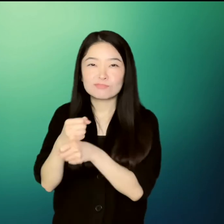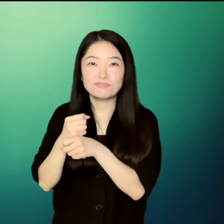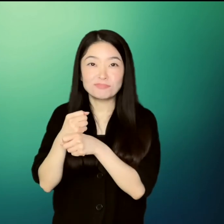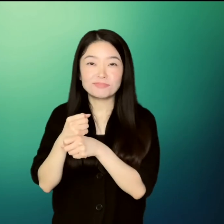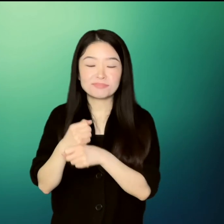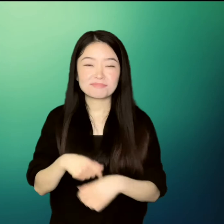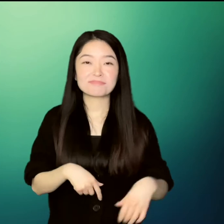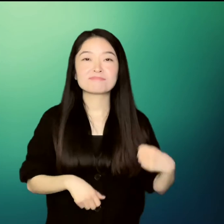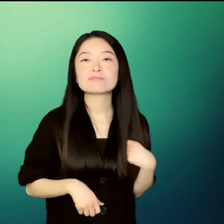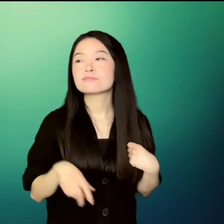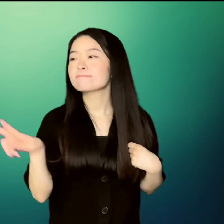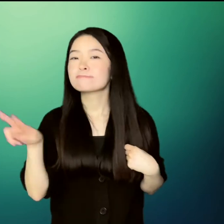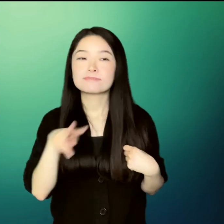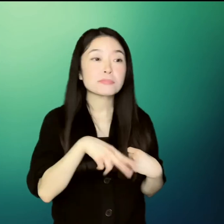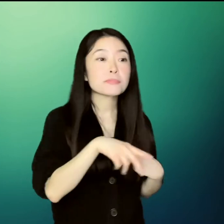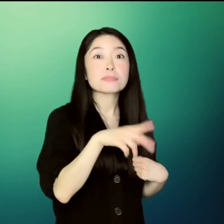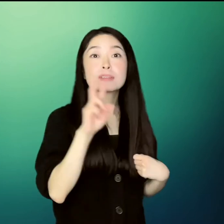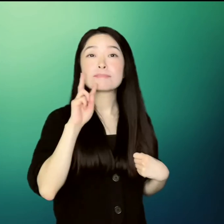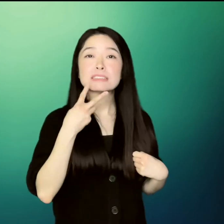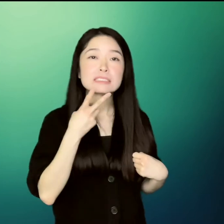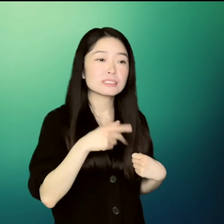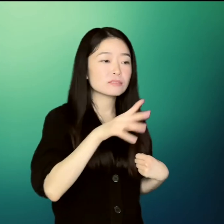And other vegetables and meat.